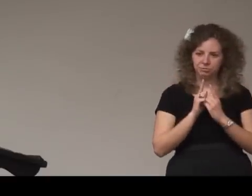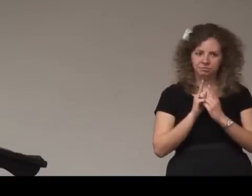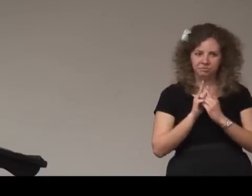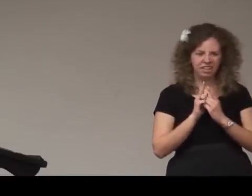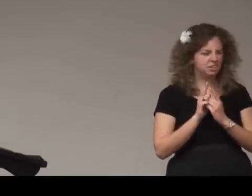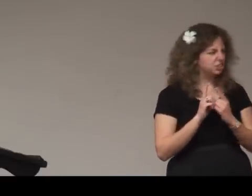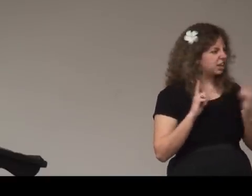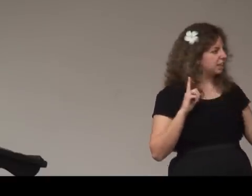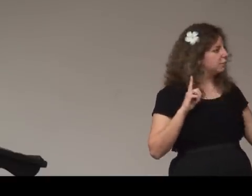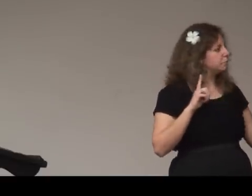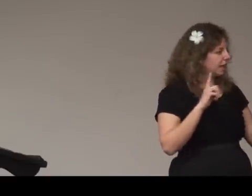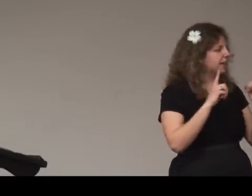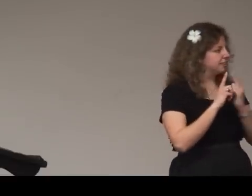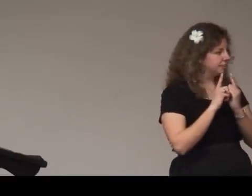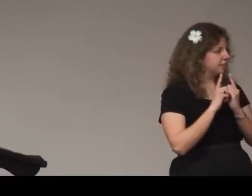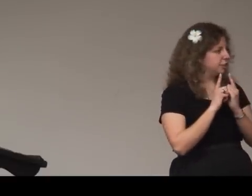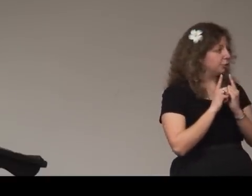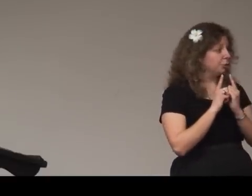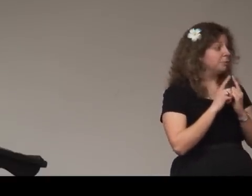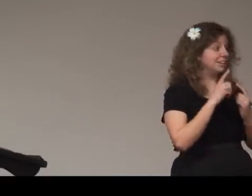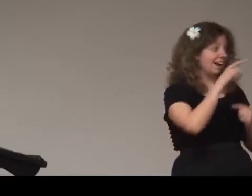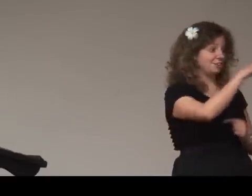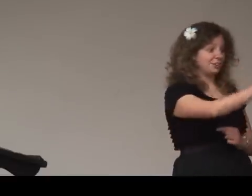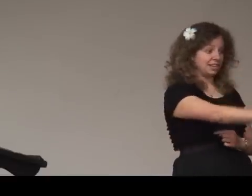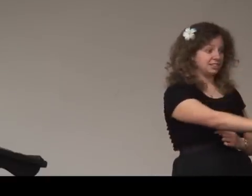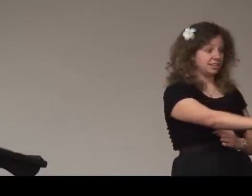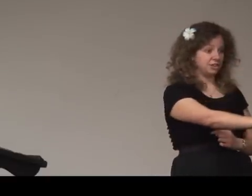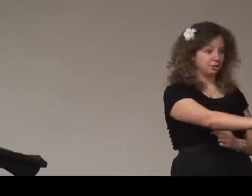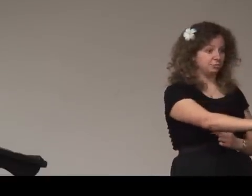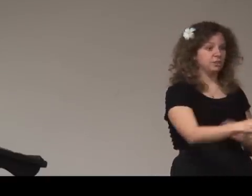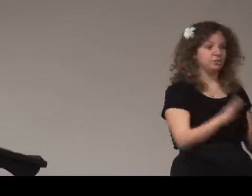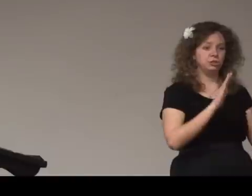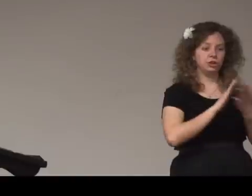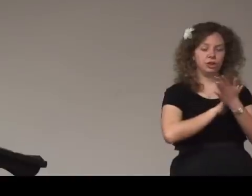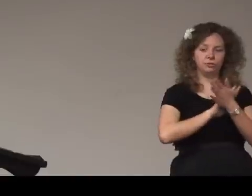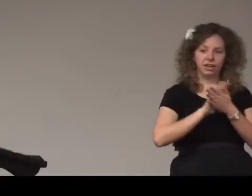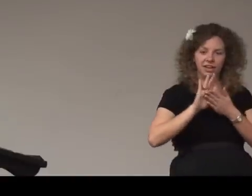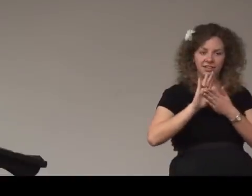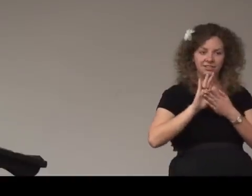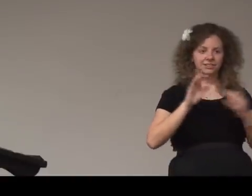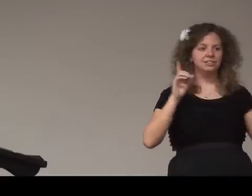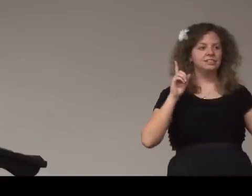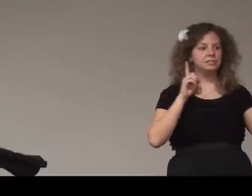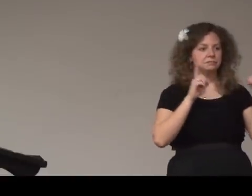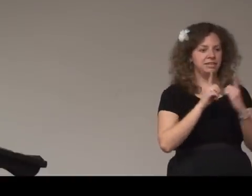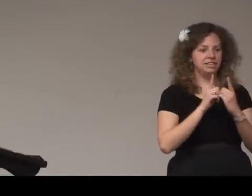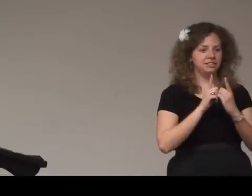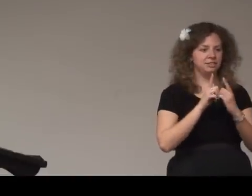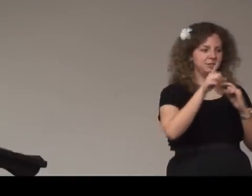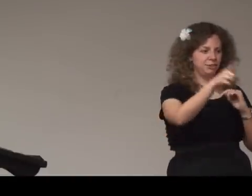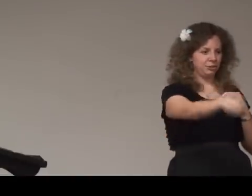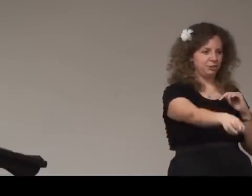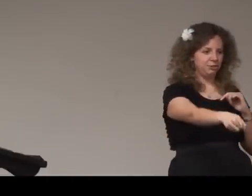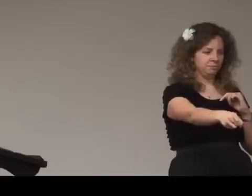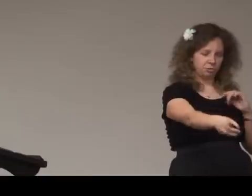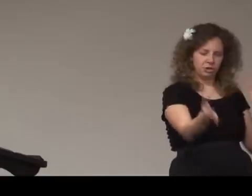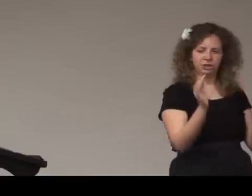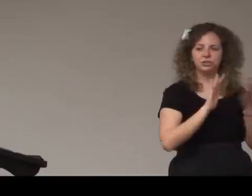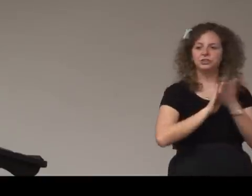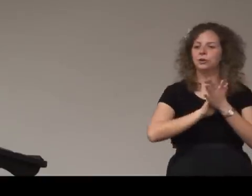and it's just kind of implied for you but yeah you can sign you so you could go nice to meet you or you could just